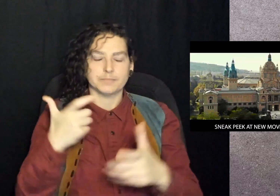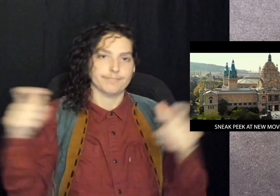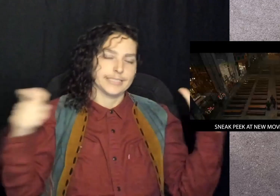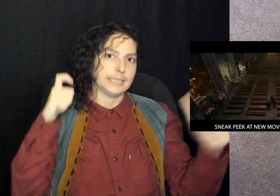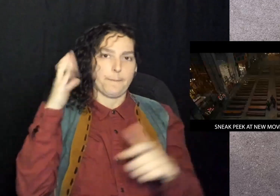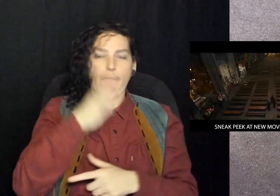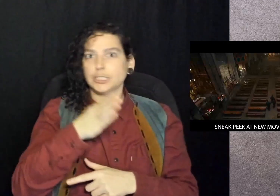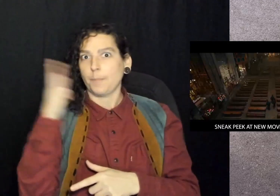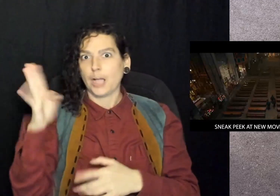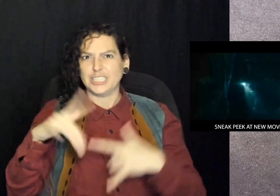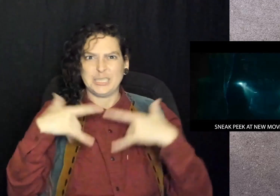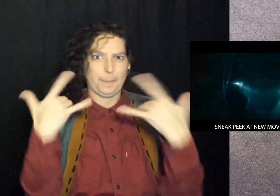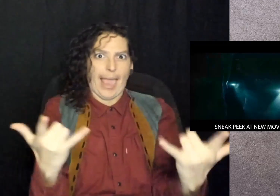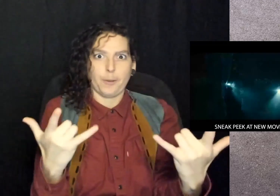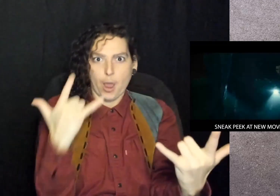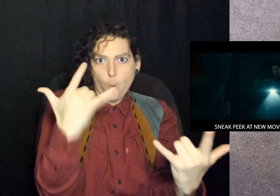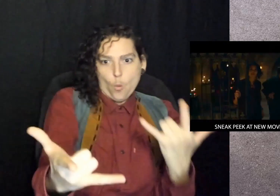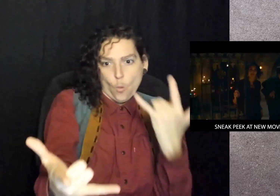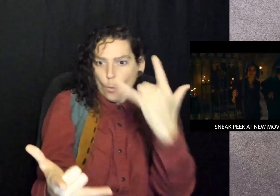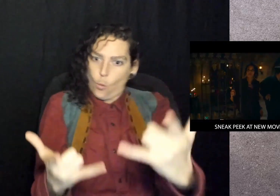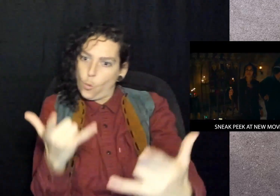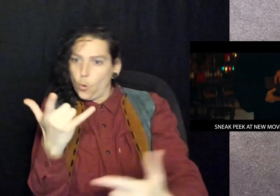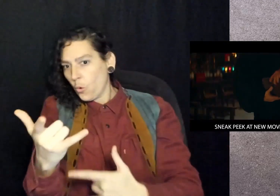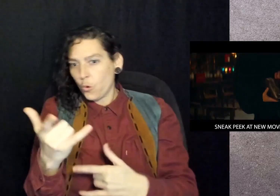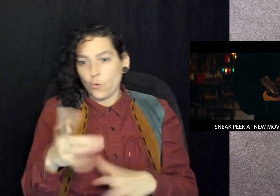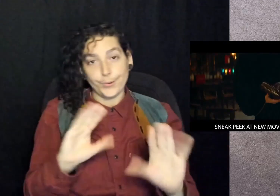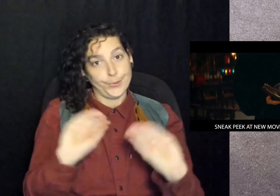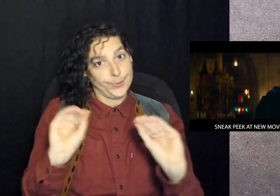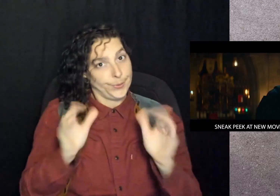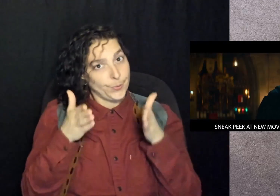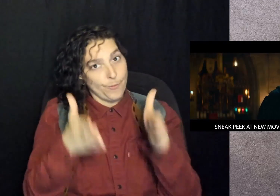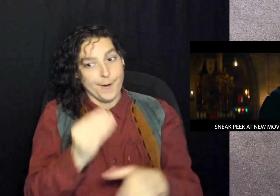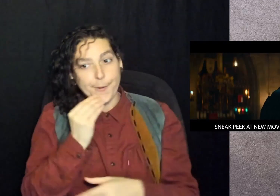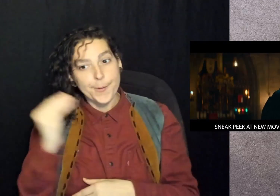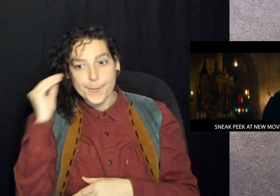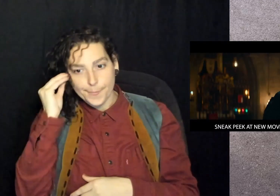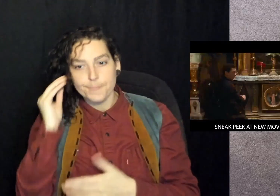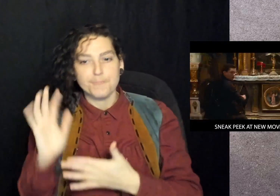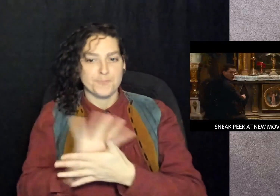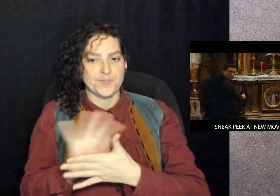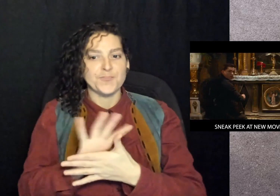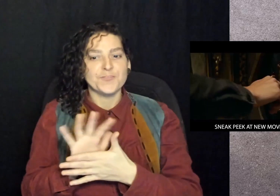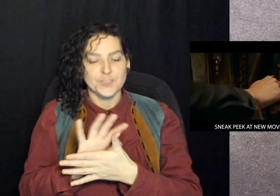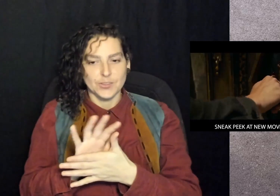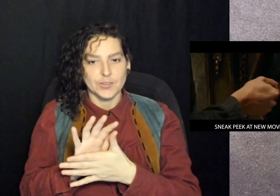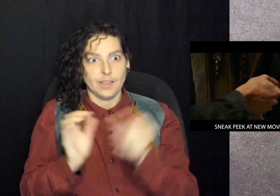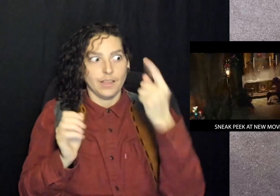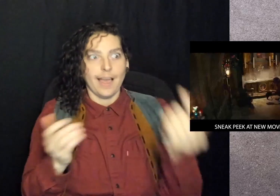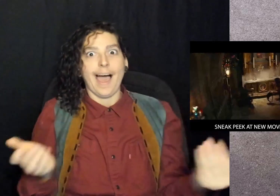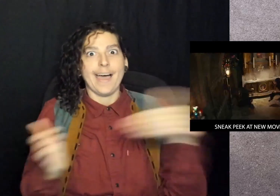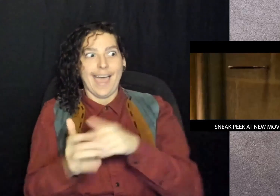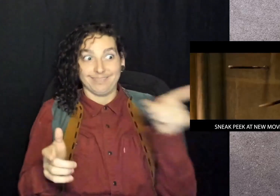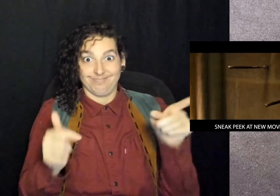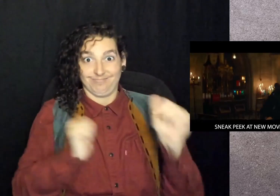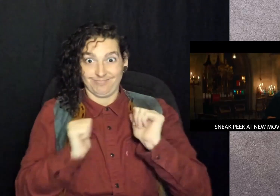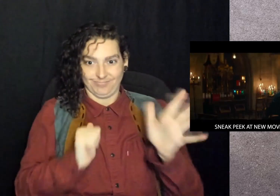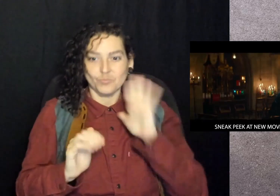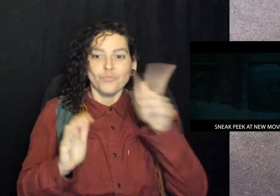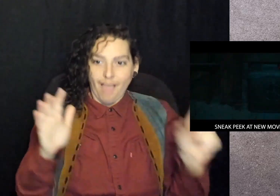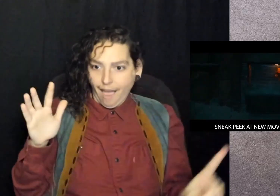Actor Tom Holland, who stars in this year's blockbuster Spider-Man No Way Home movie, will be